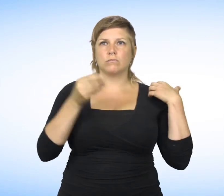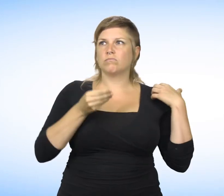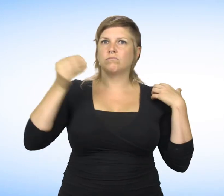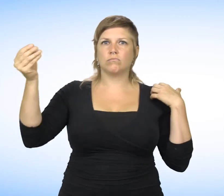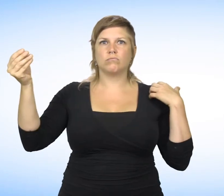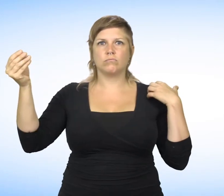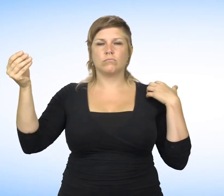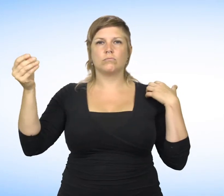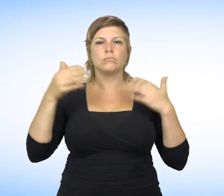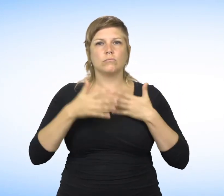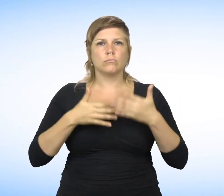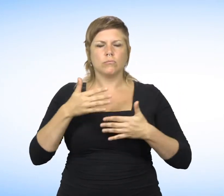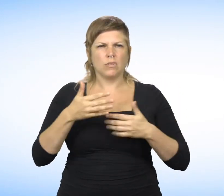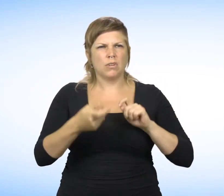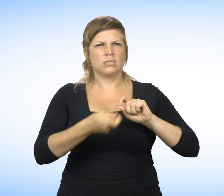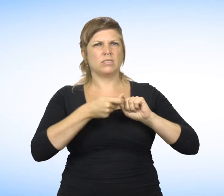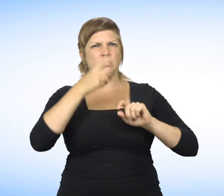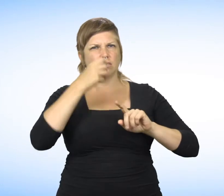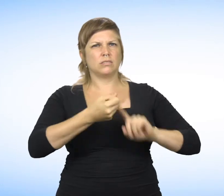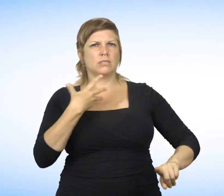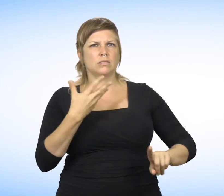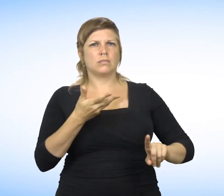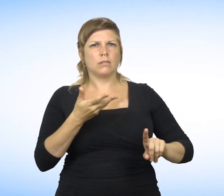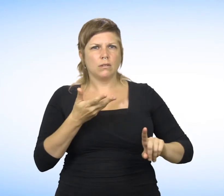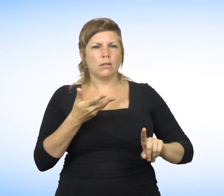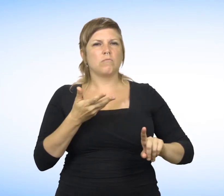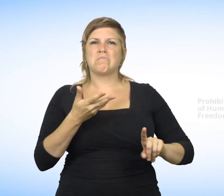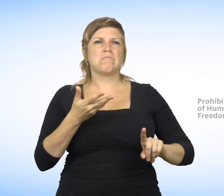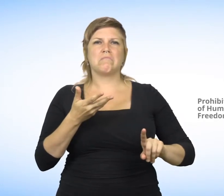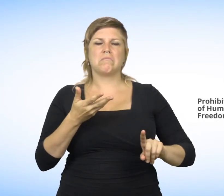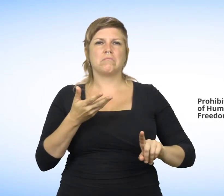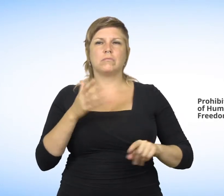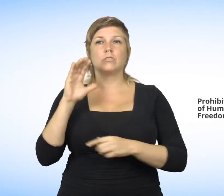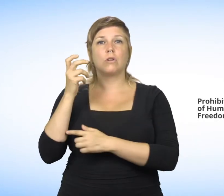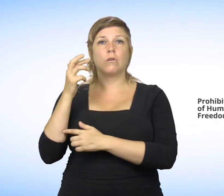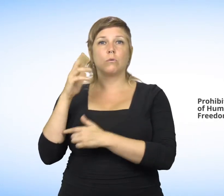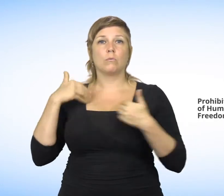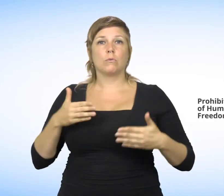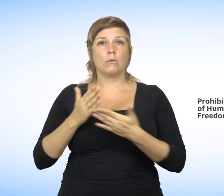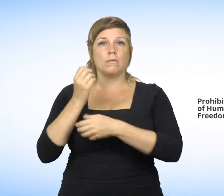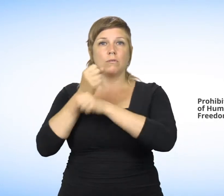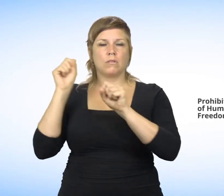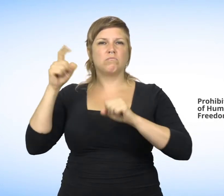The Charter of Human Rights and Freedoms protects you if you suffer reprisals after filing a complaint before the commission.